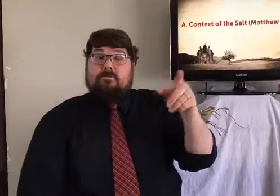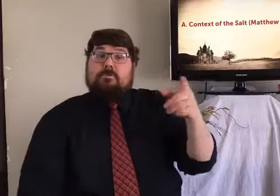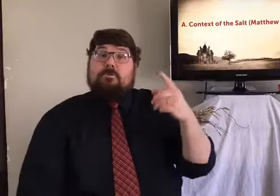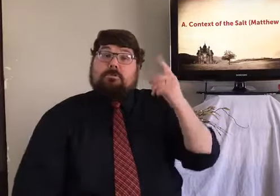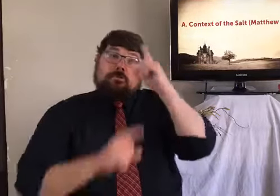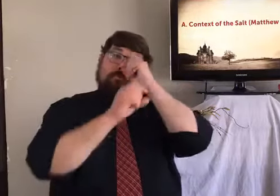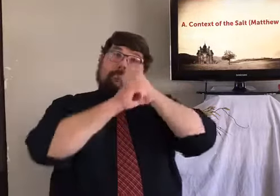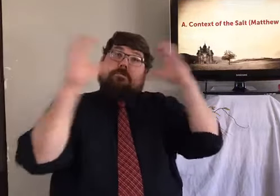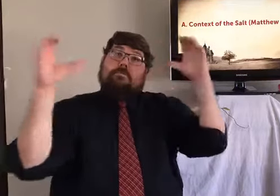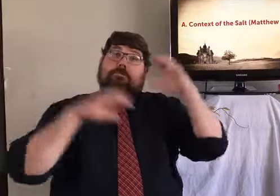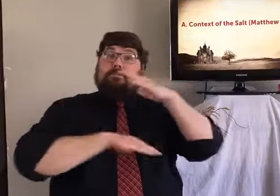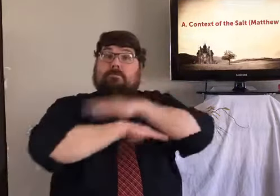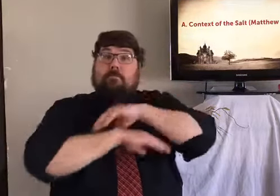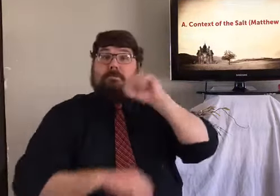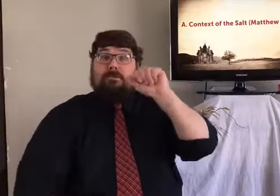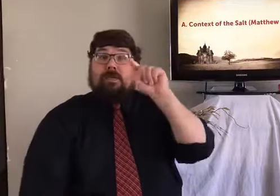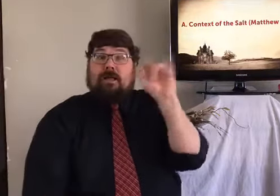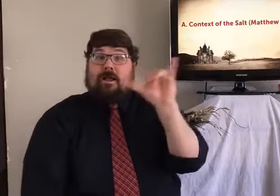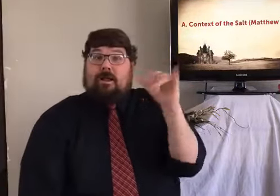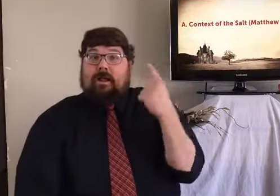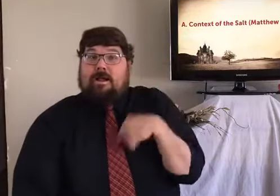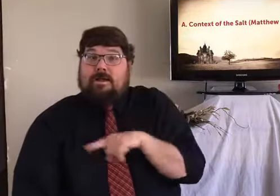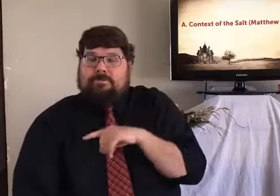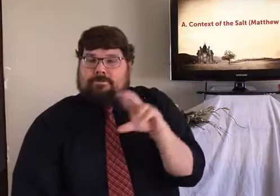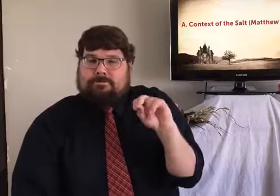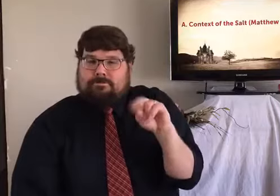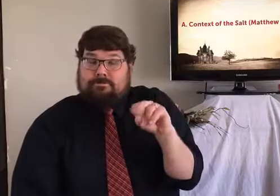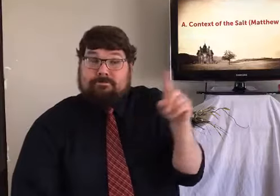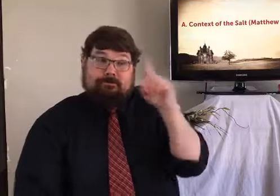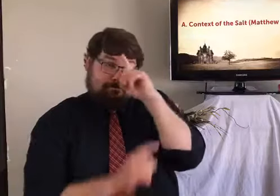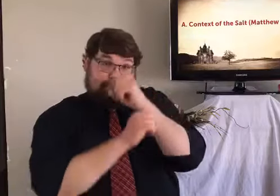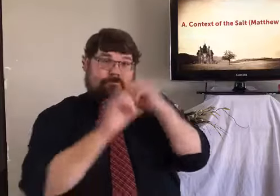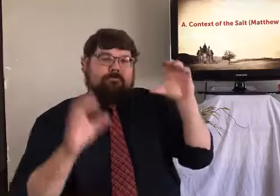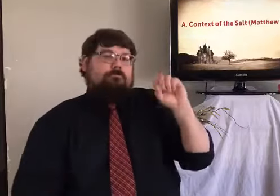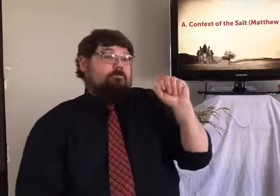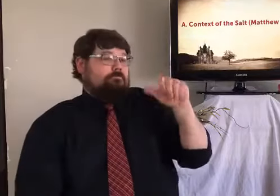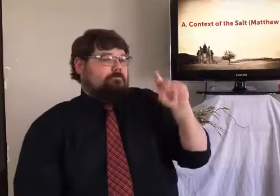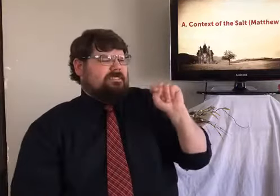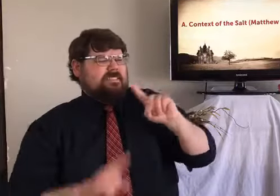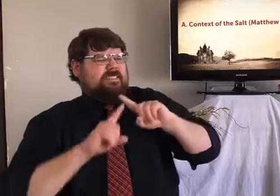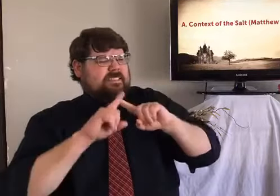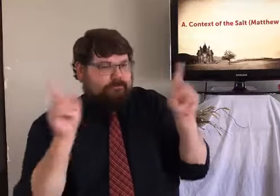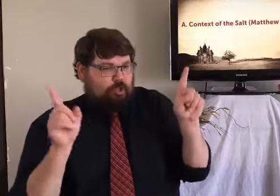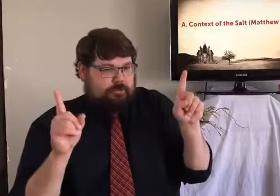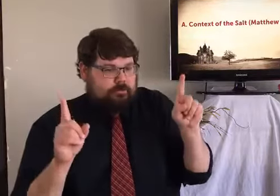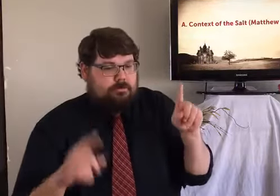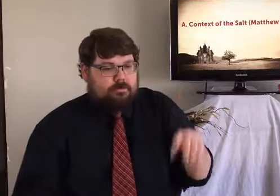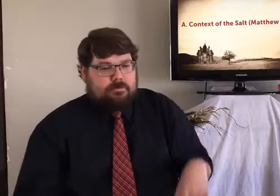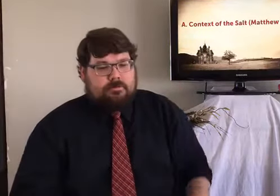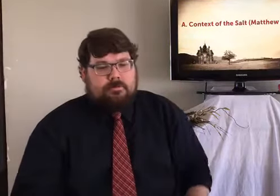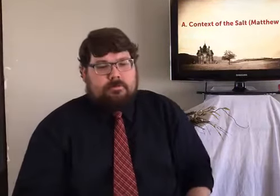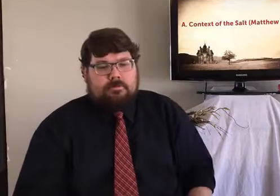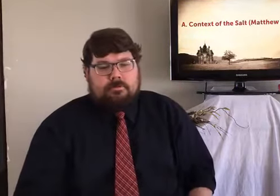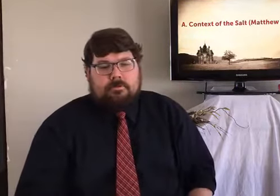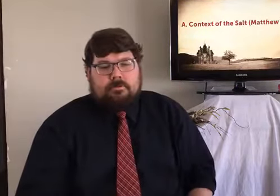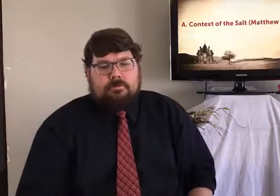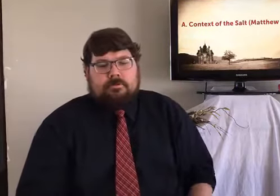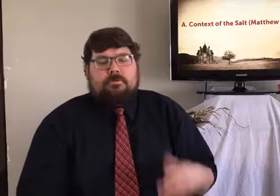probably just fingerspell it. During Christ's time, did they have table salt? No. Their salt was different